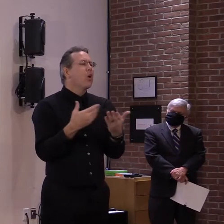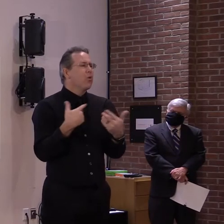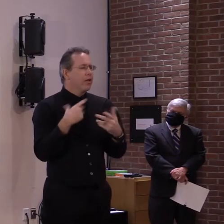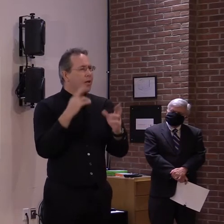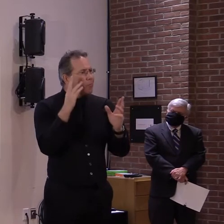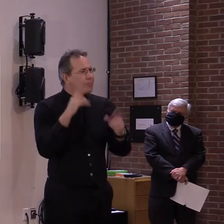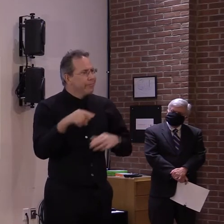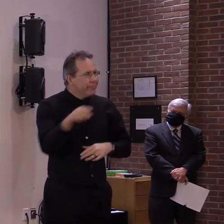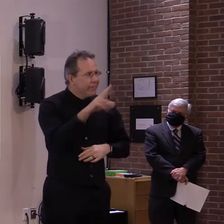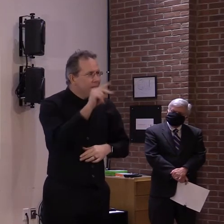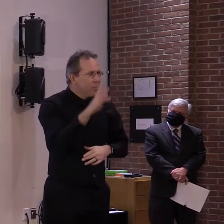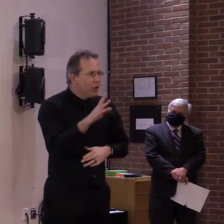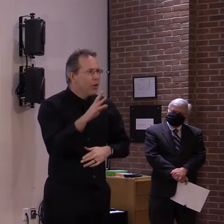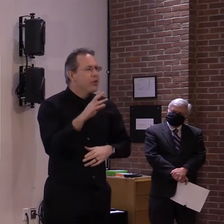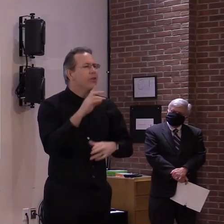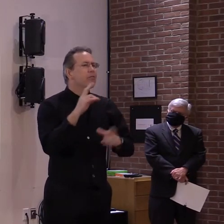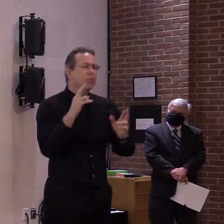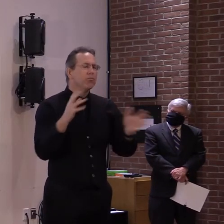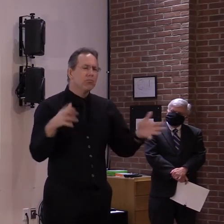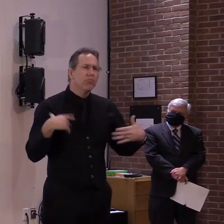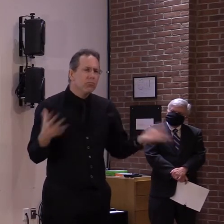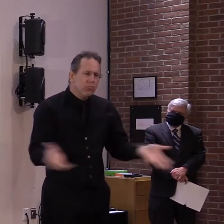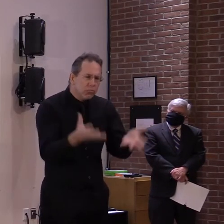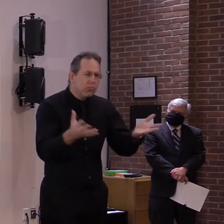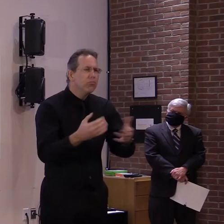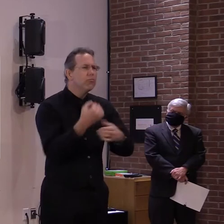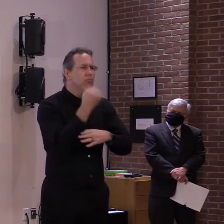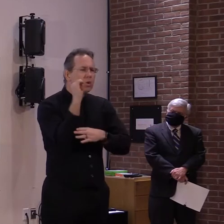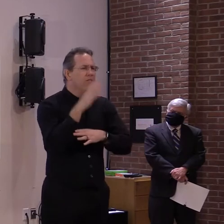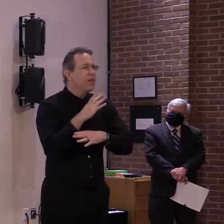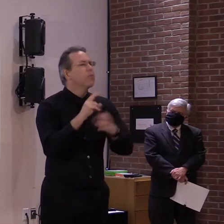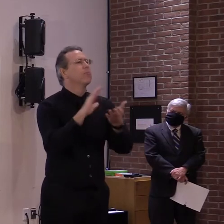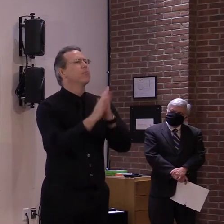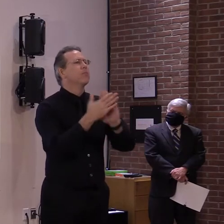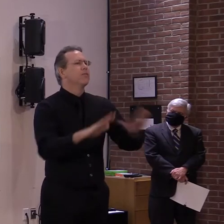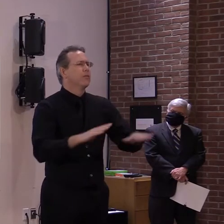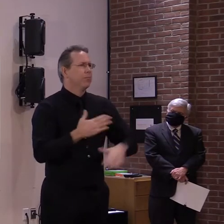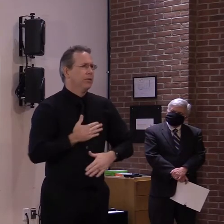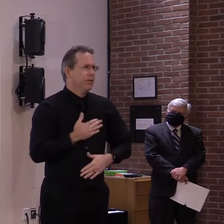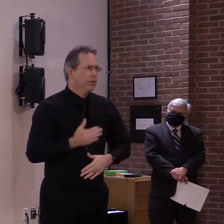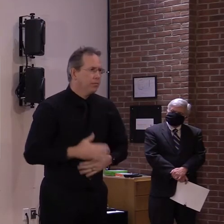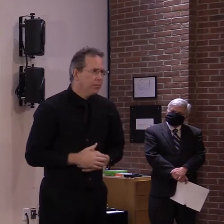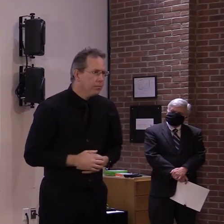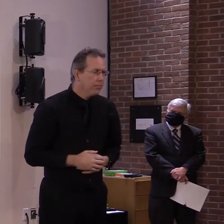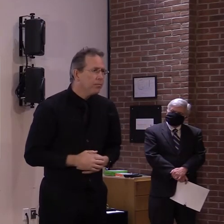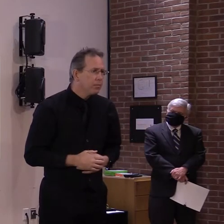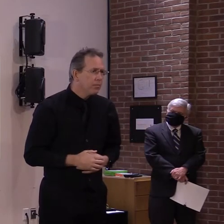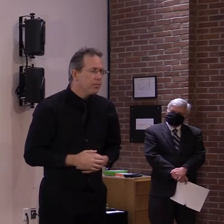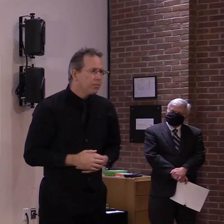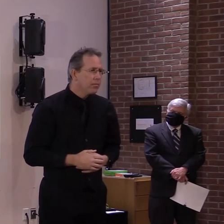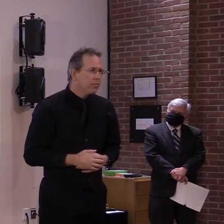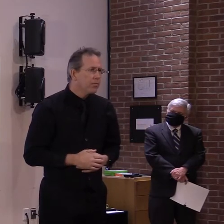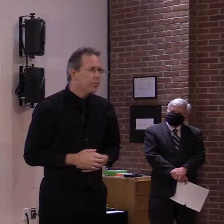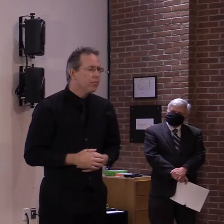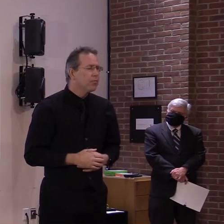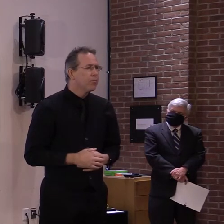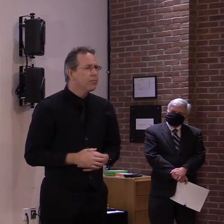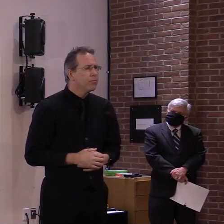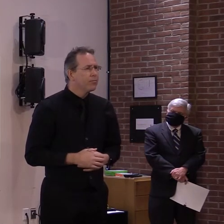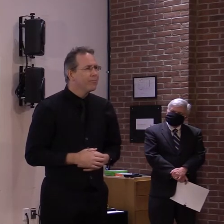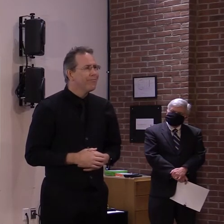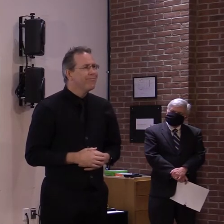peaceful transition of power in D.C. But also if there are any protests or rallies of any sort,